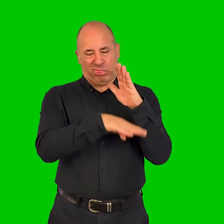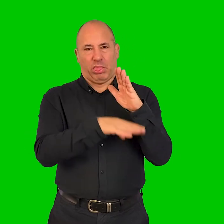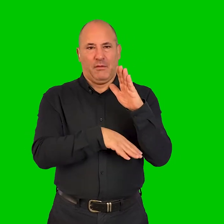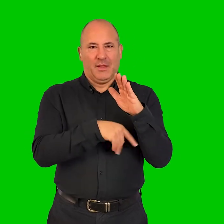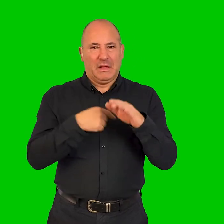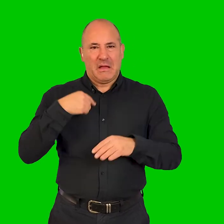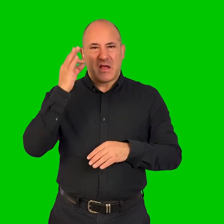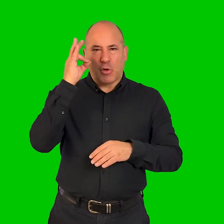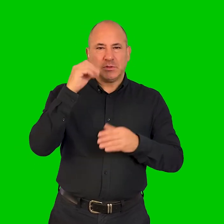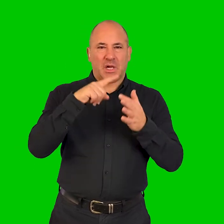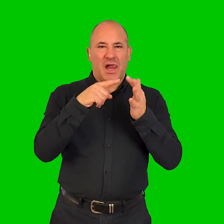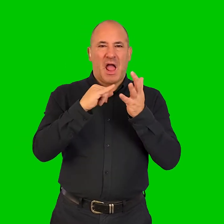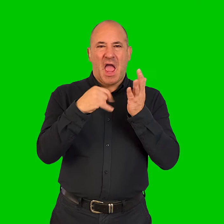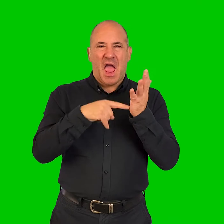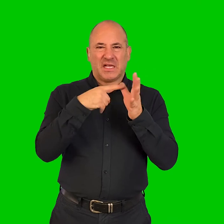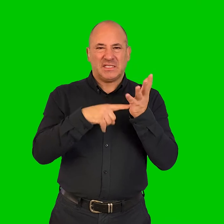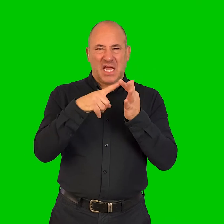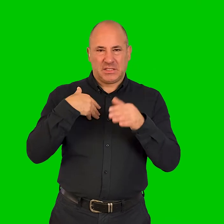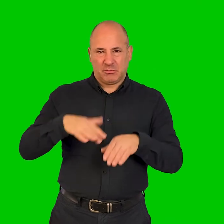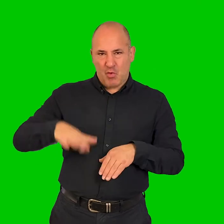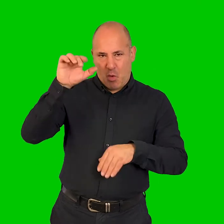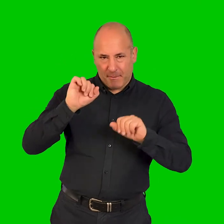estate raised and, and, and, and,